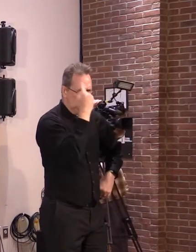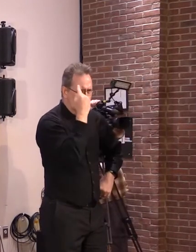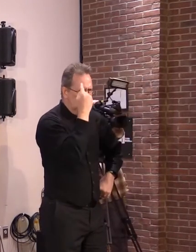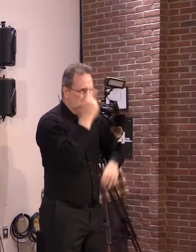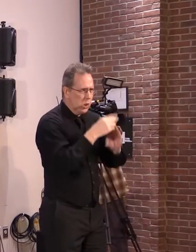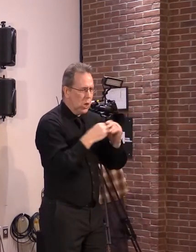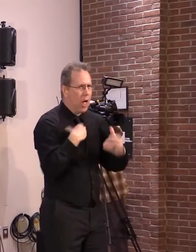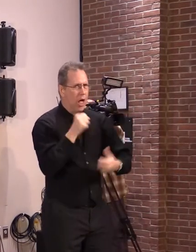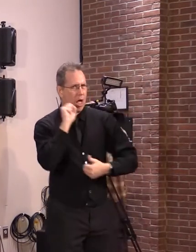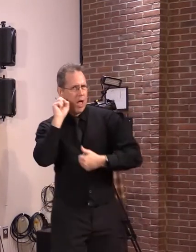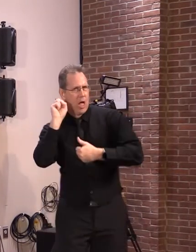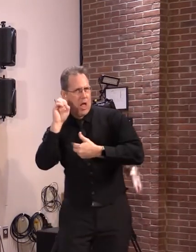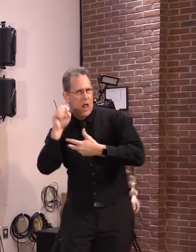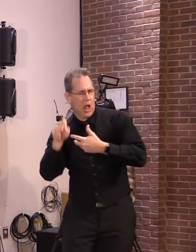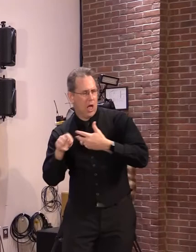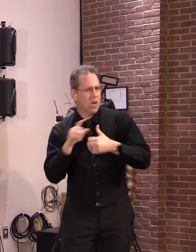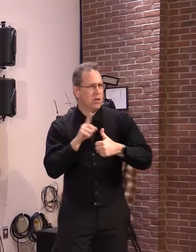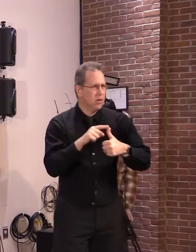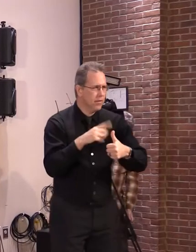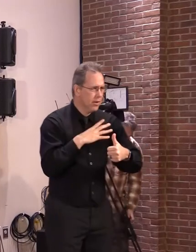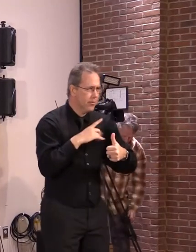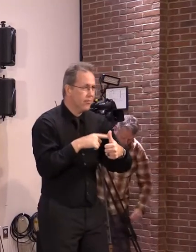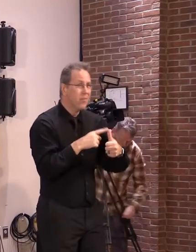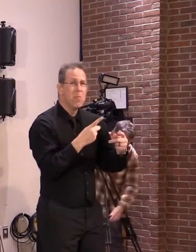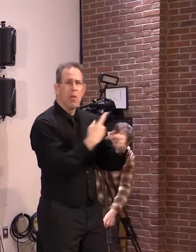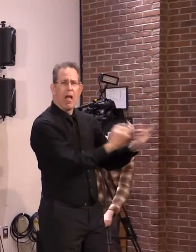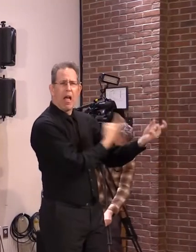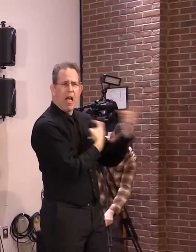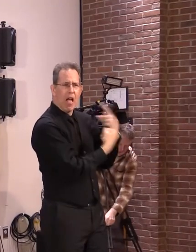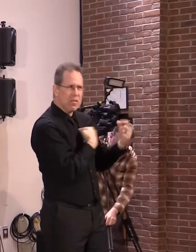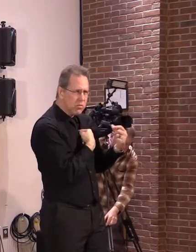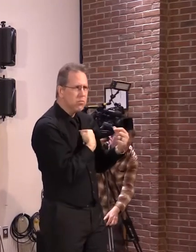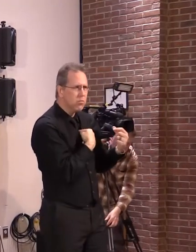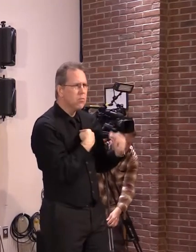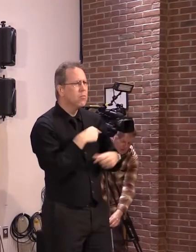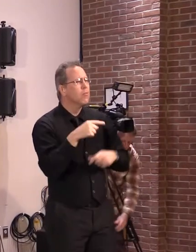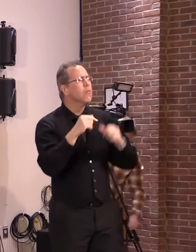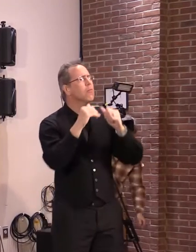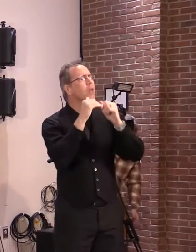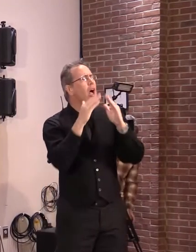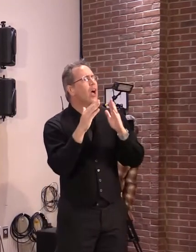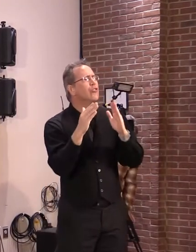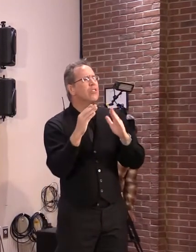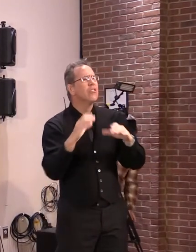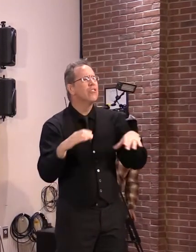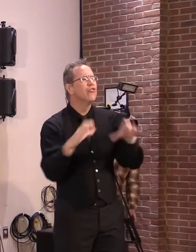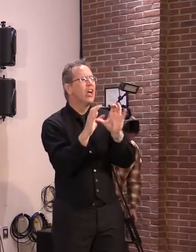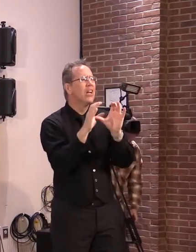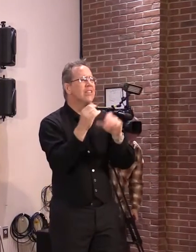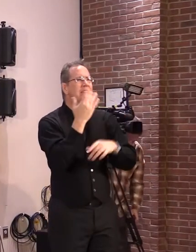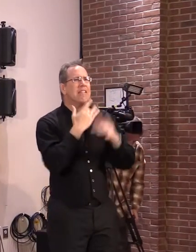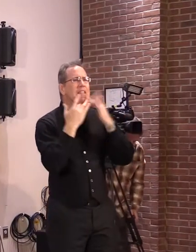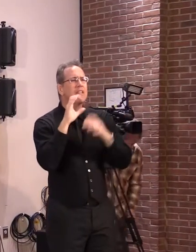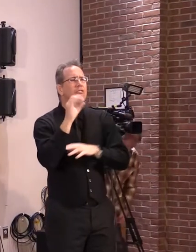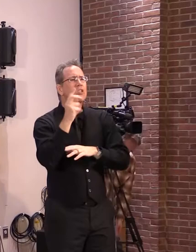of the questions I get is, how could there be a housing shortage in Chittany County where there's been so many apartment buildings built